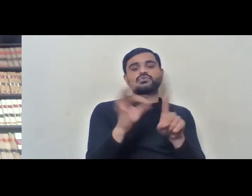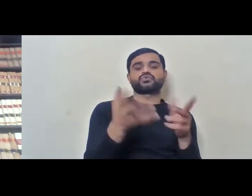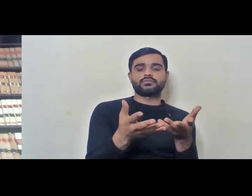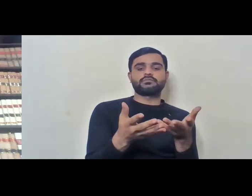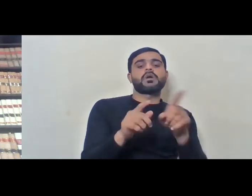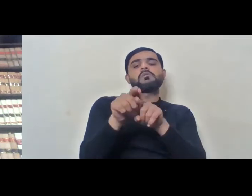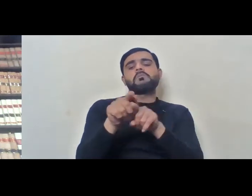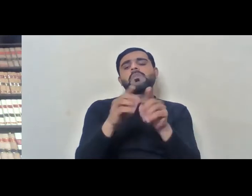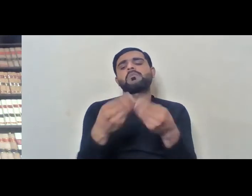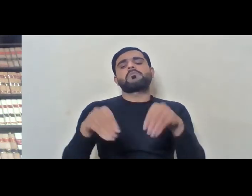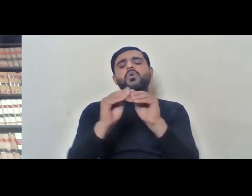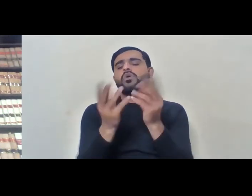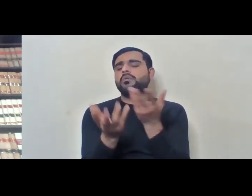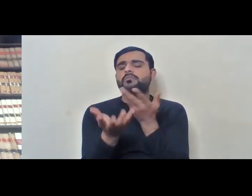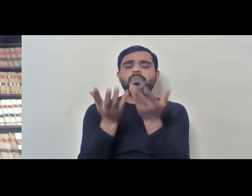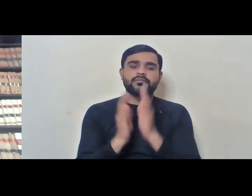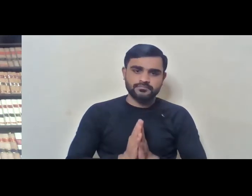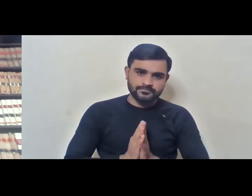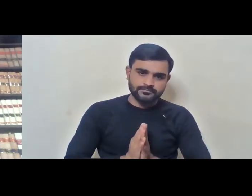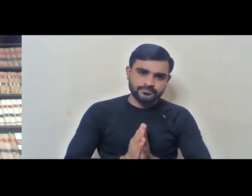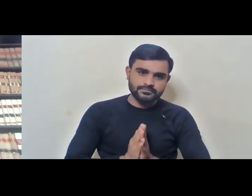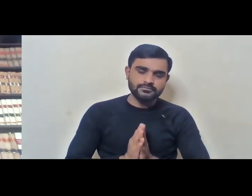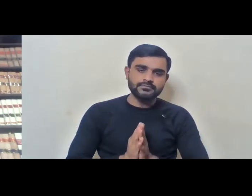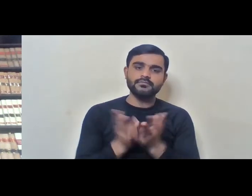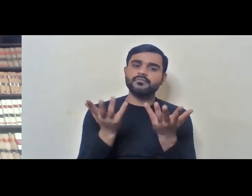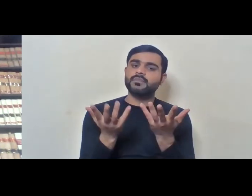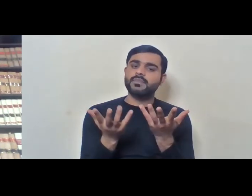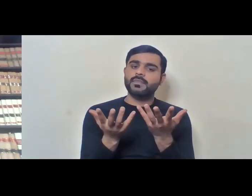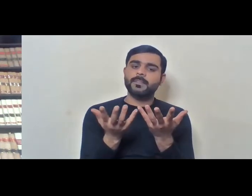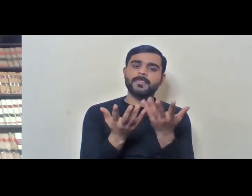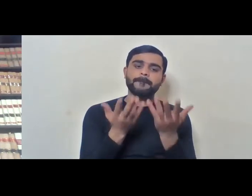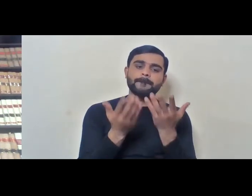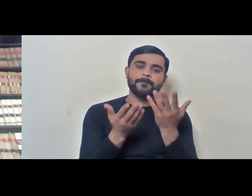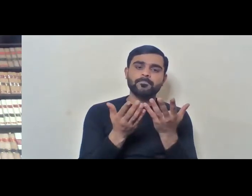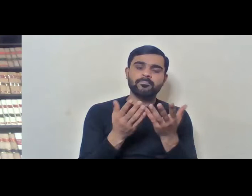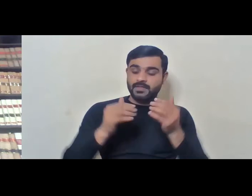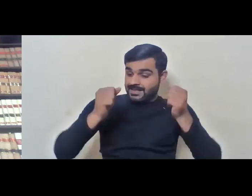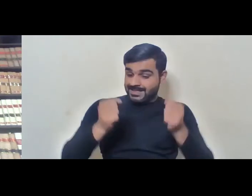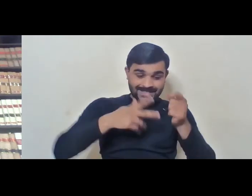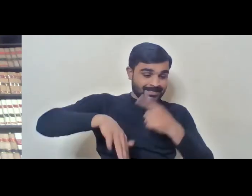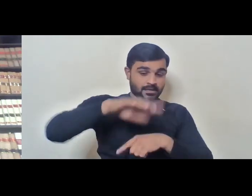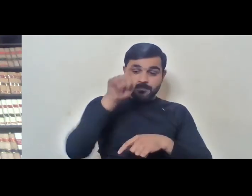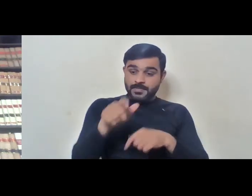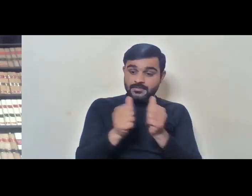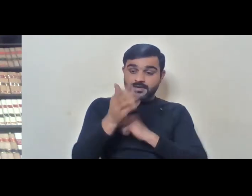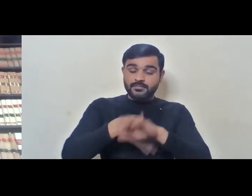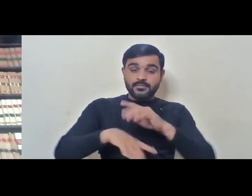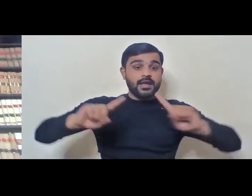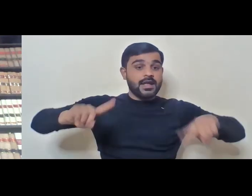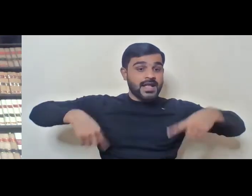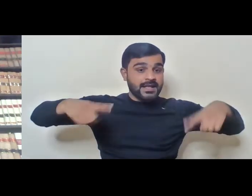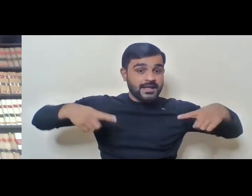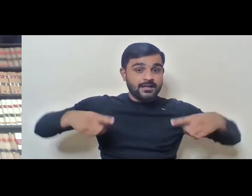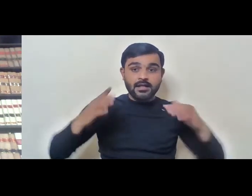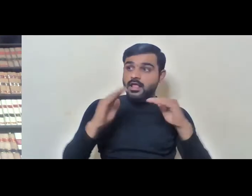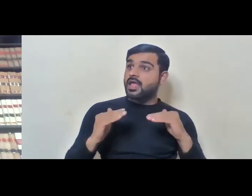example, or in a particular establishment, the sitting area of a person with locomotive disability is on